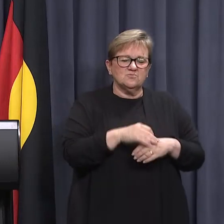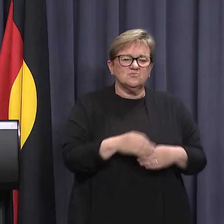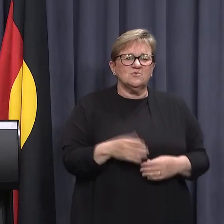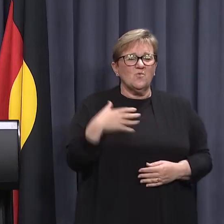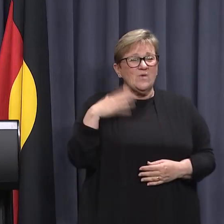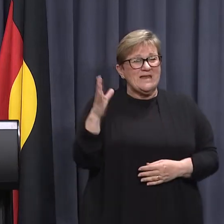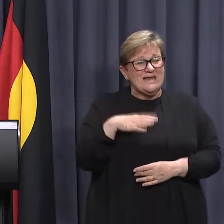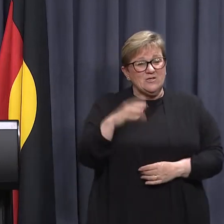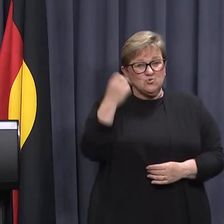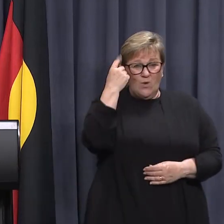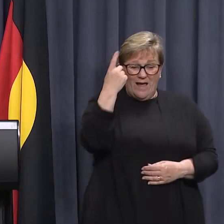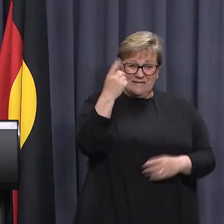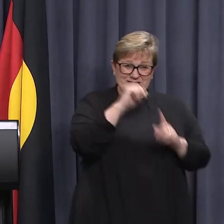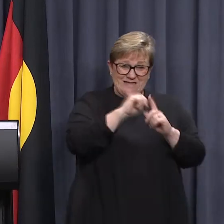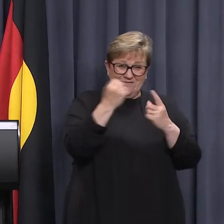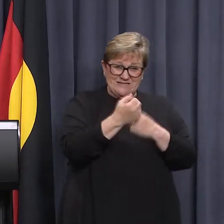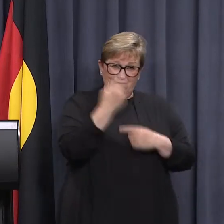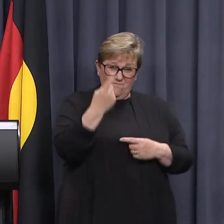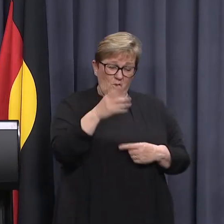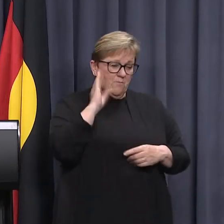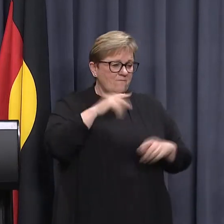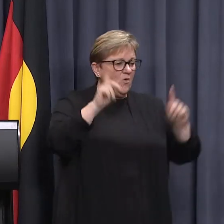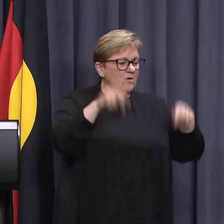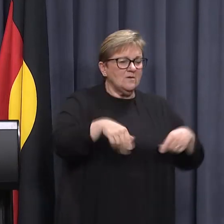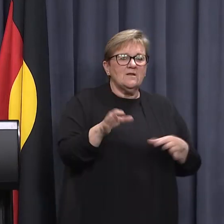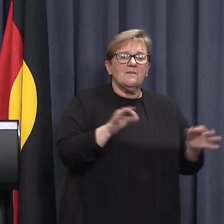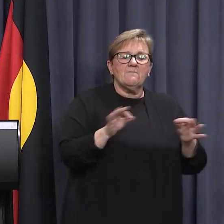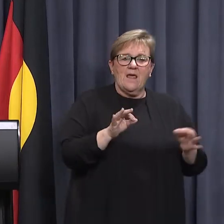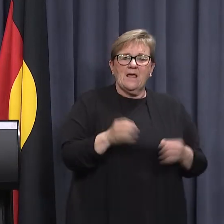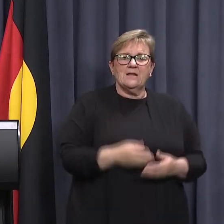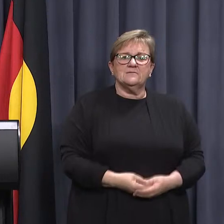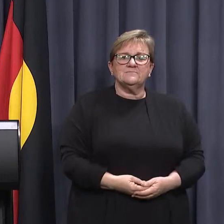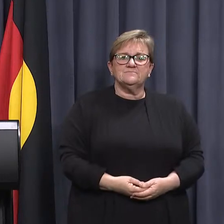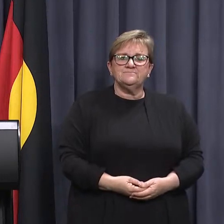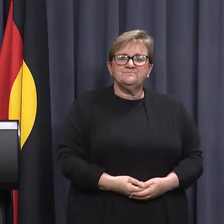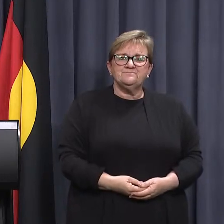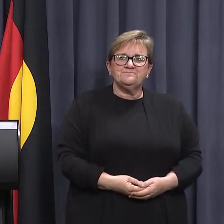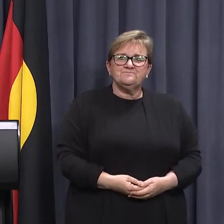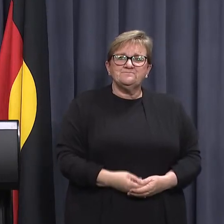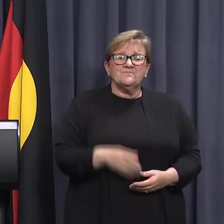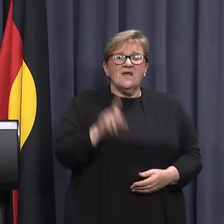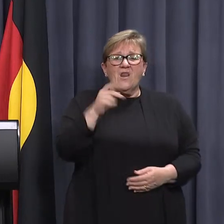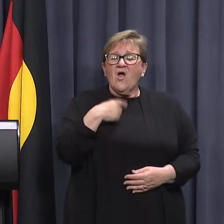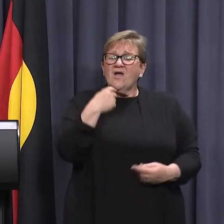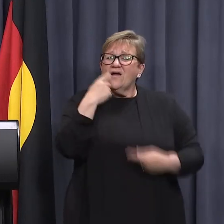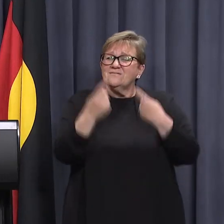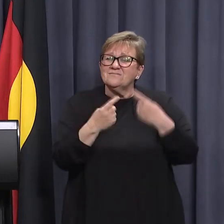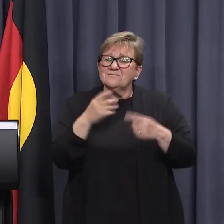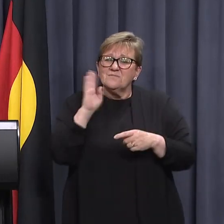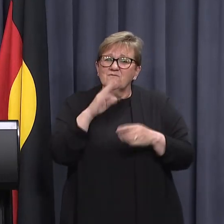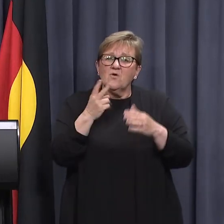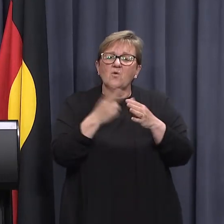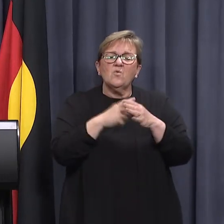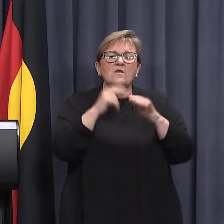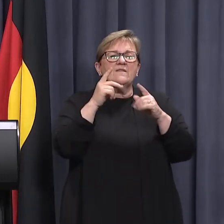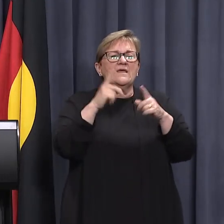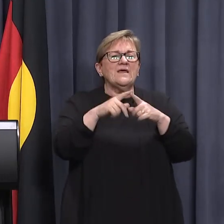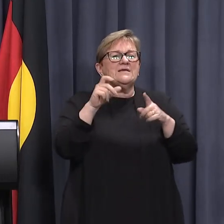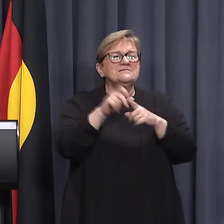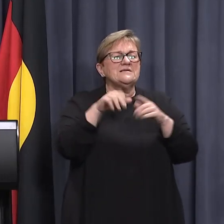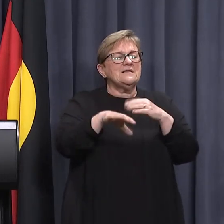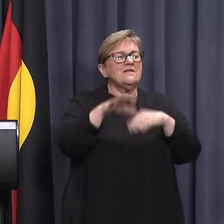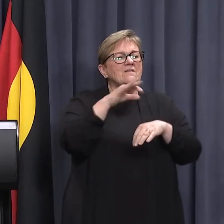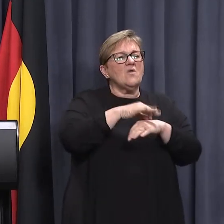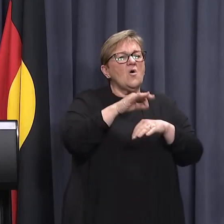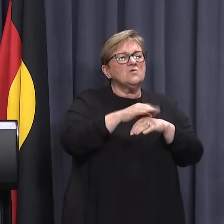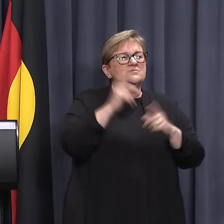But we have to understand the situation before we can put in place those plans. I think, as I've outlined with the emergency departments in the